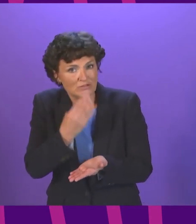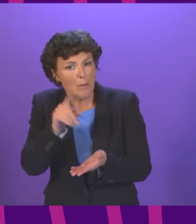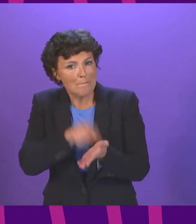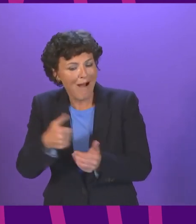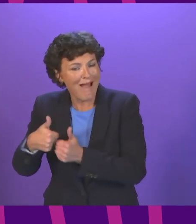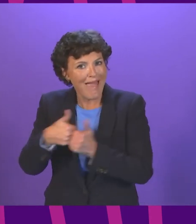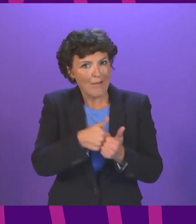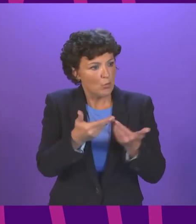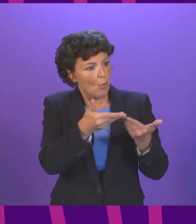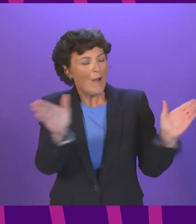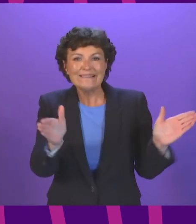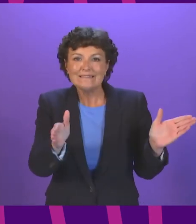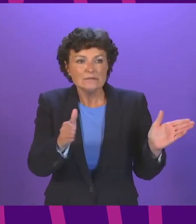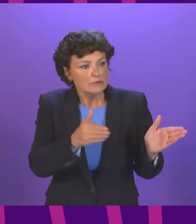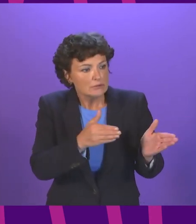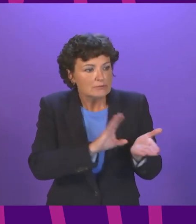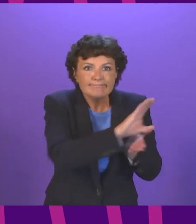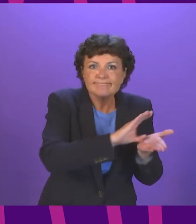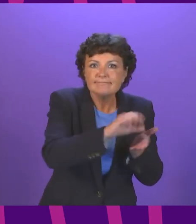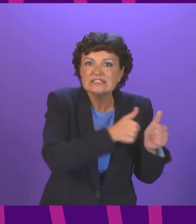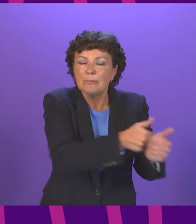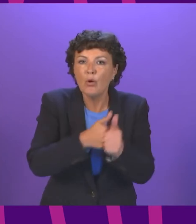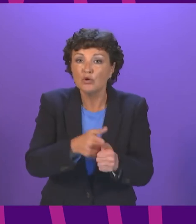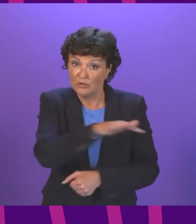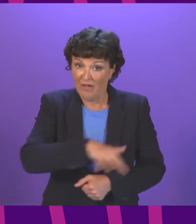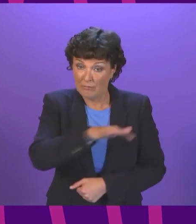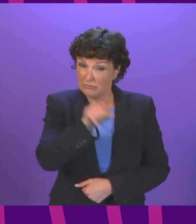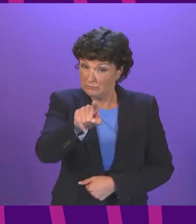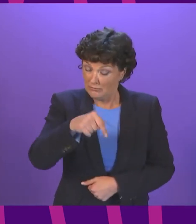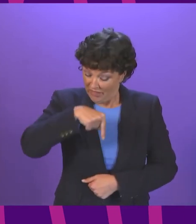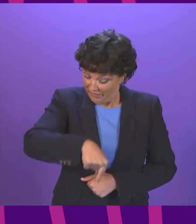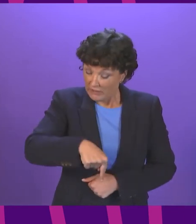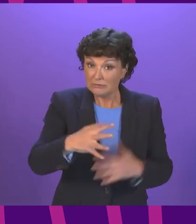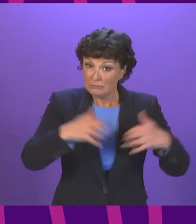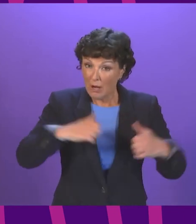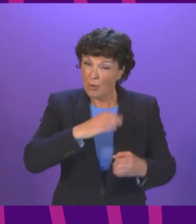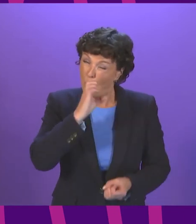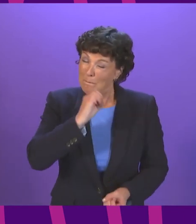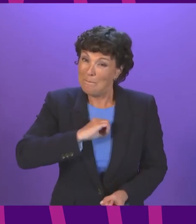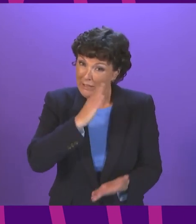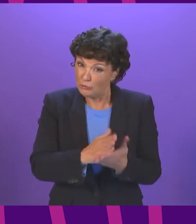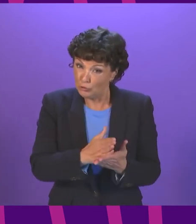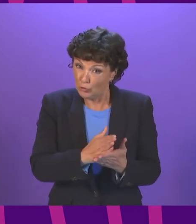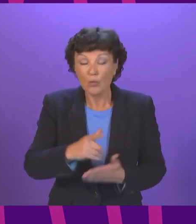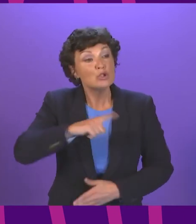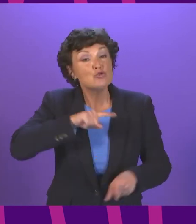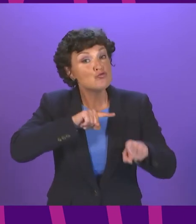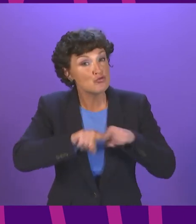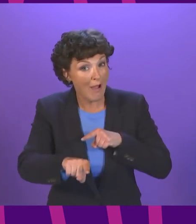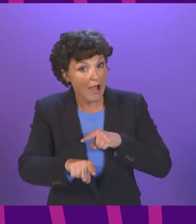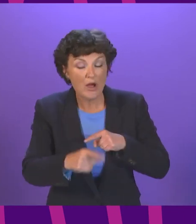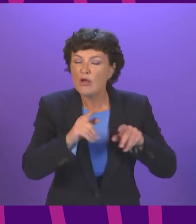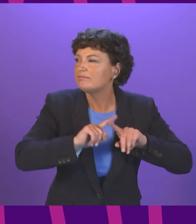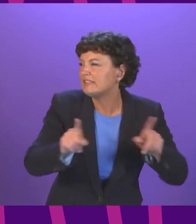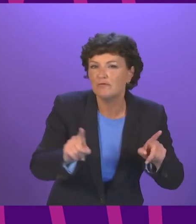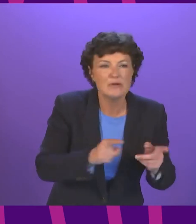During this Parliament, we will work to develop a minimum income guarantee The aim is to ensure, through a combination of